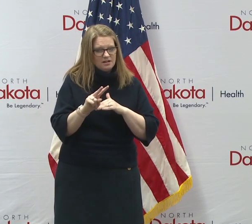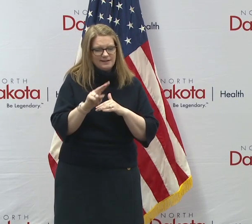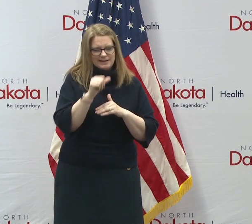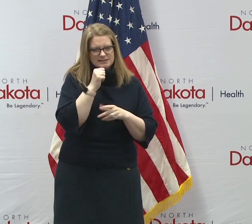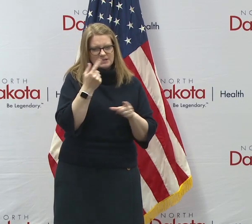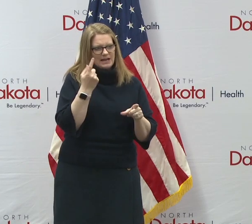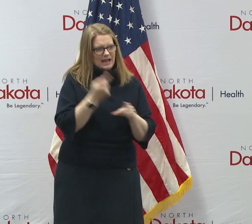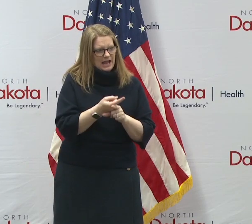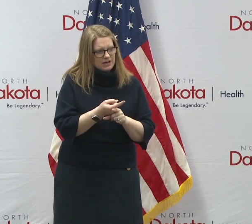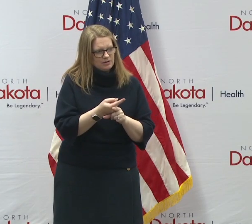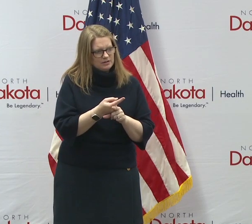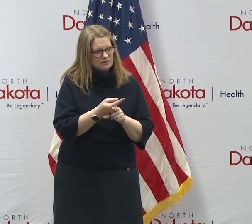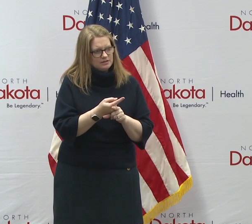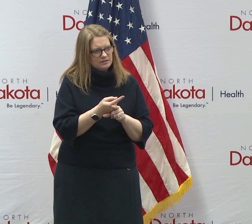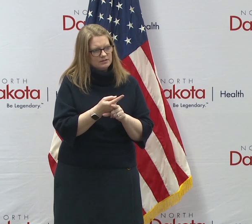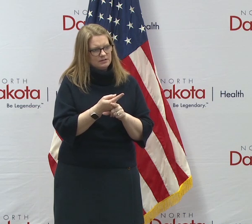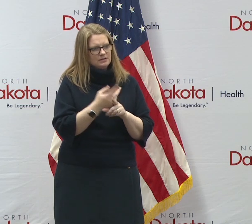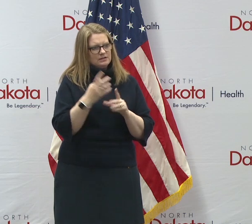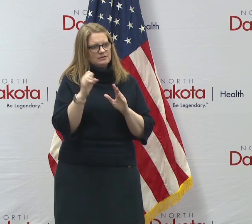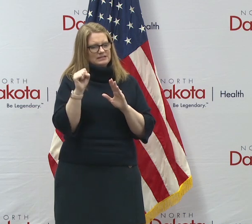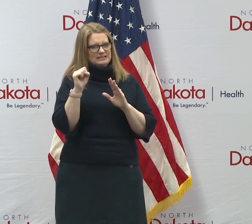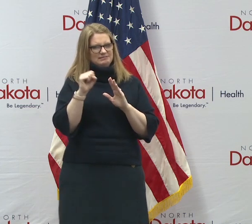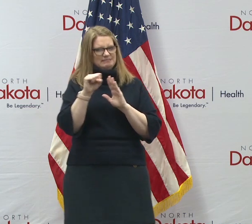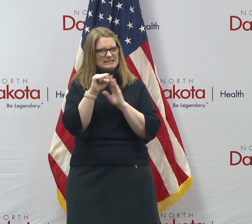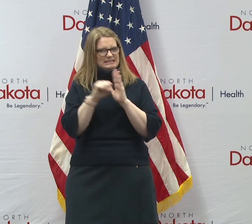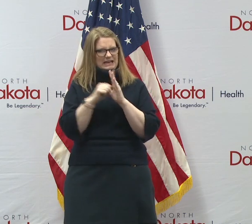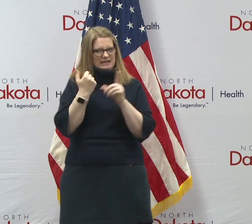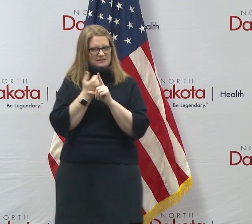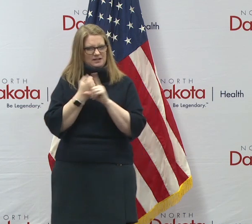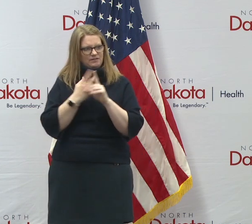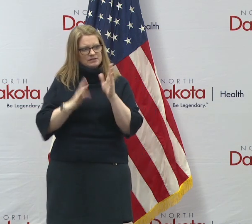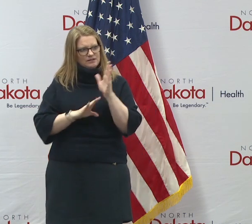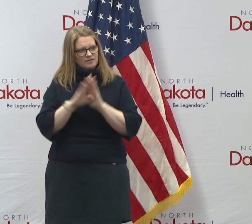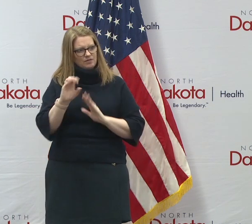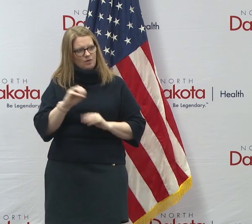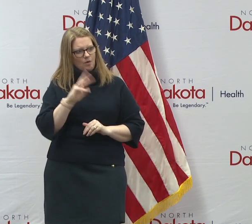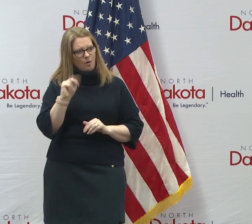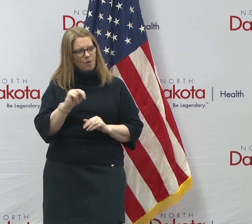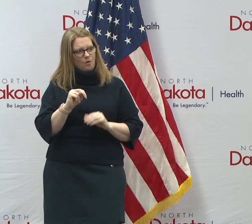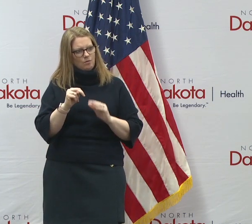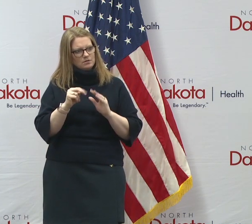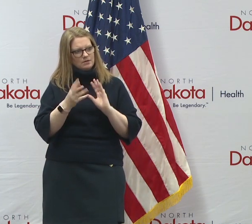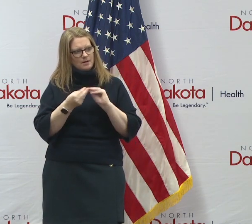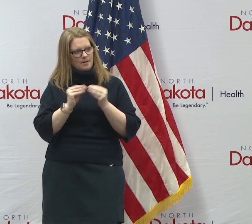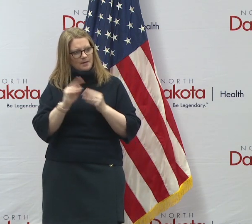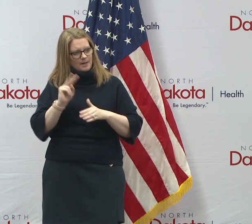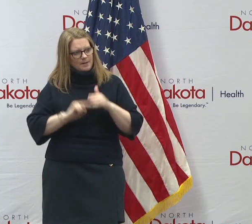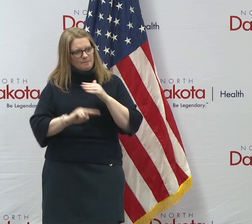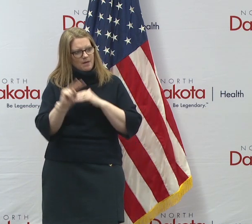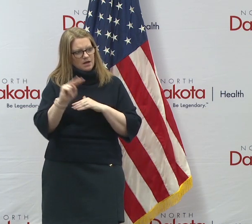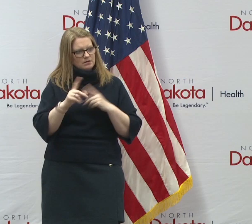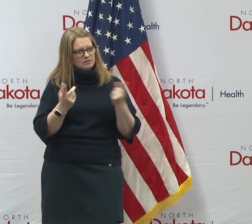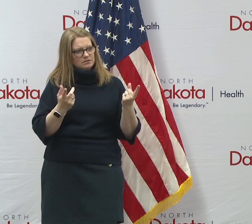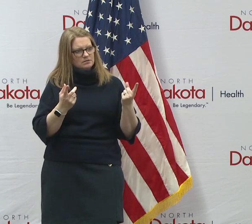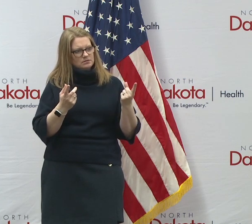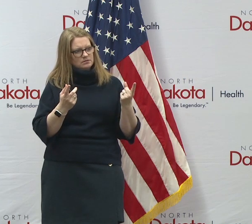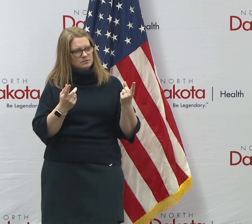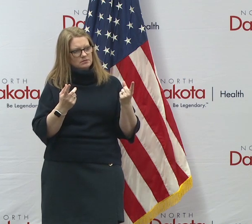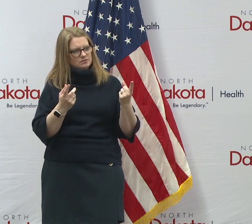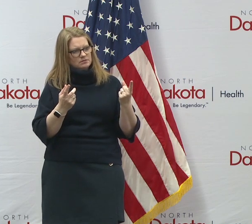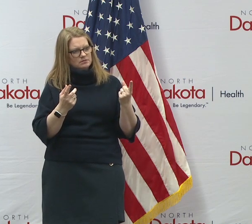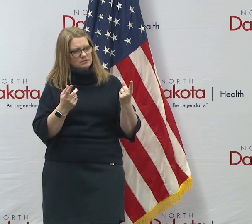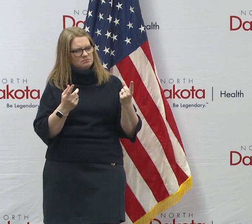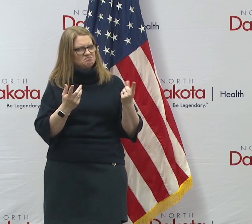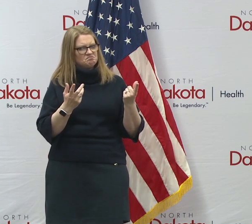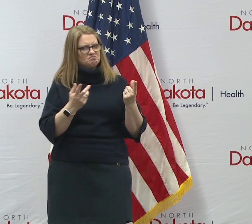Dakota is concerned that the state is sort of developing its own model. I'm wondering if you could tell me when that'll be rolled out and what factors it